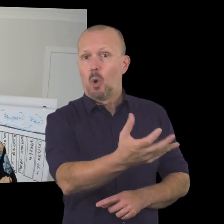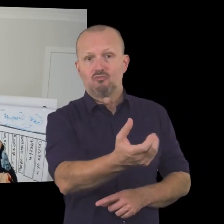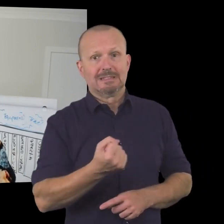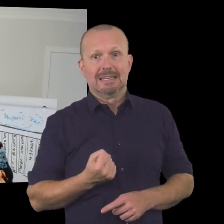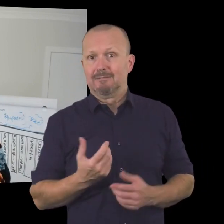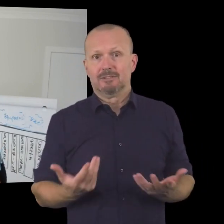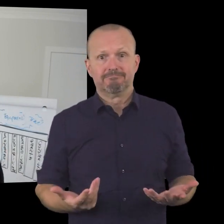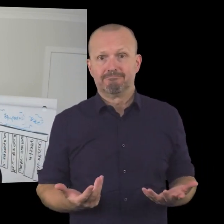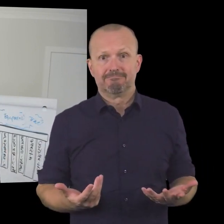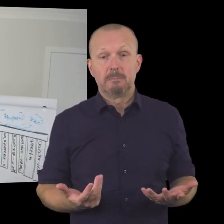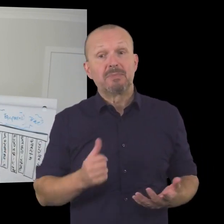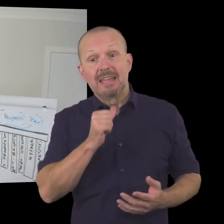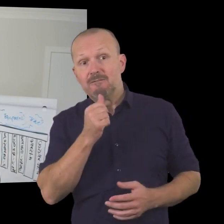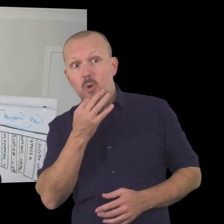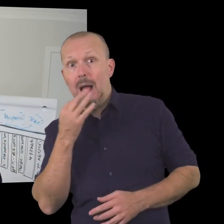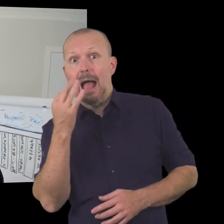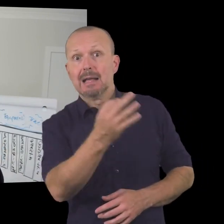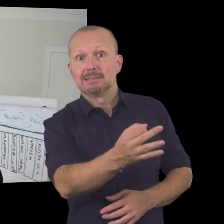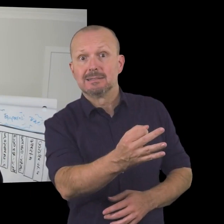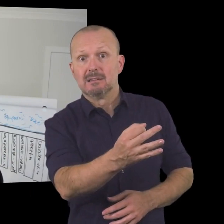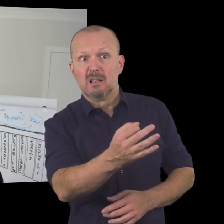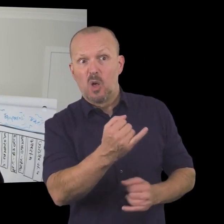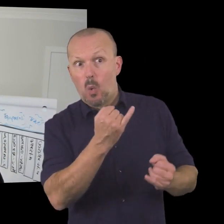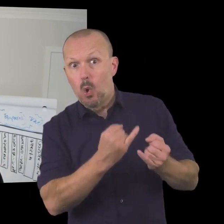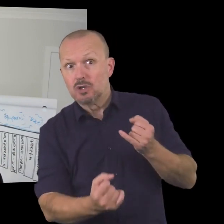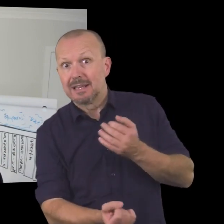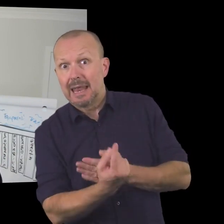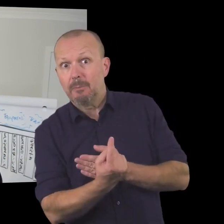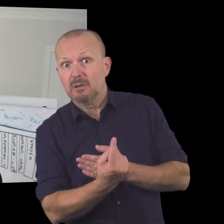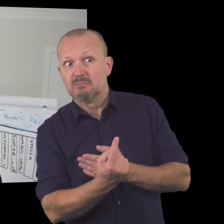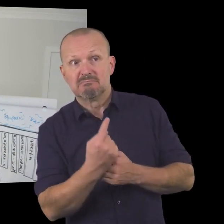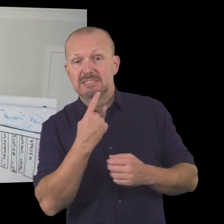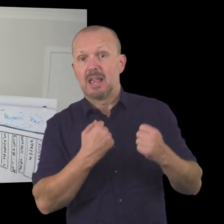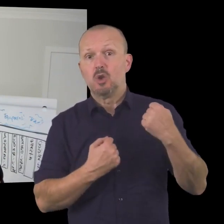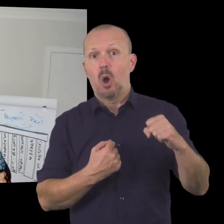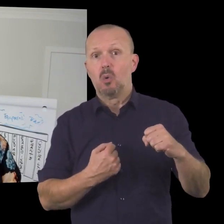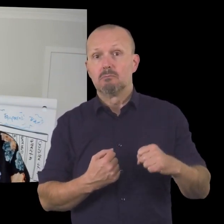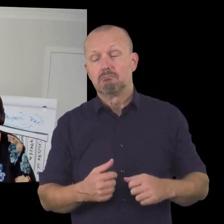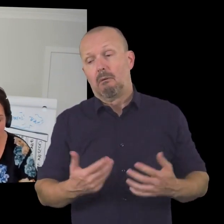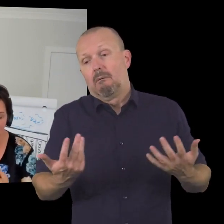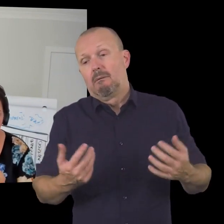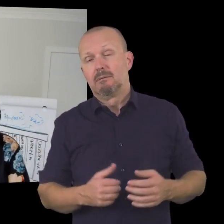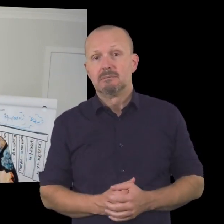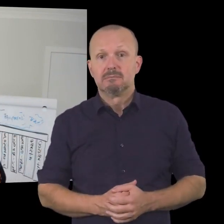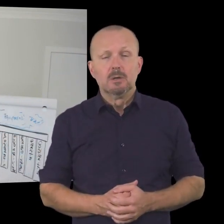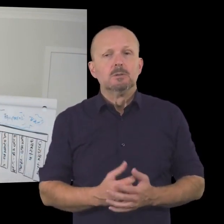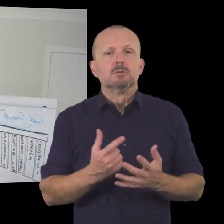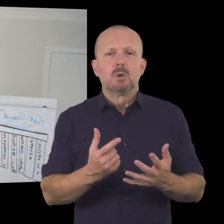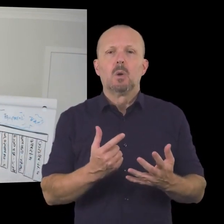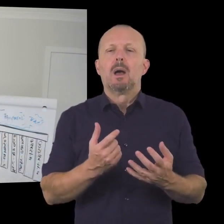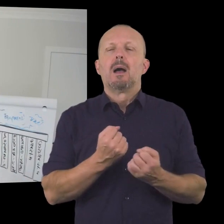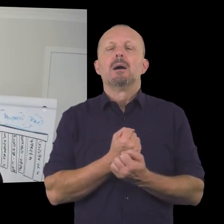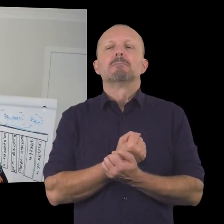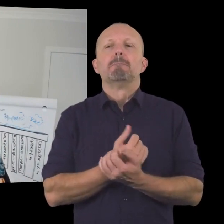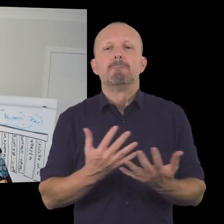if you do ask the worst thing that can happen is you get a no so take and make as many